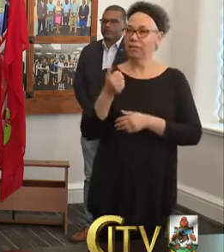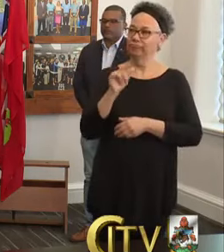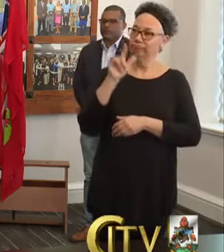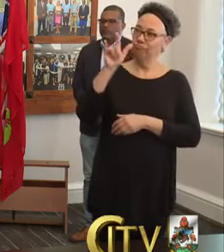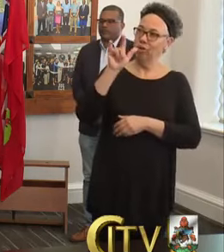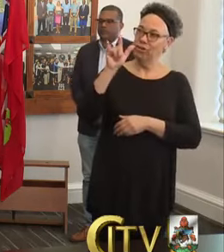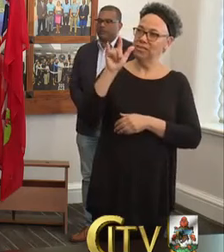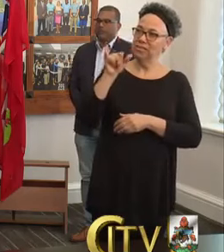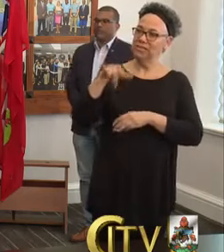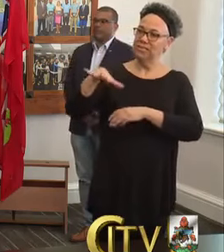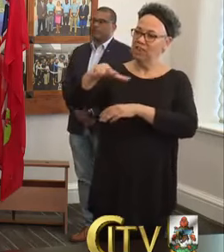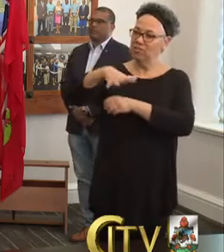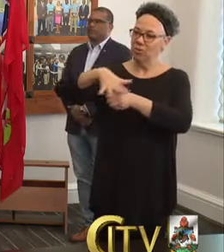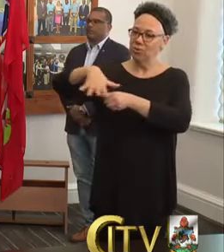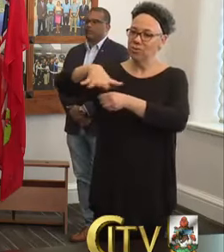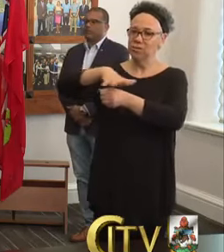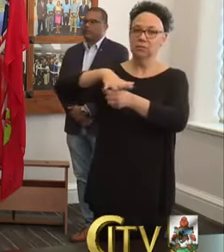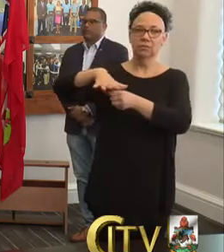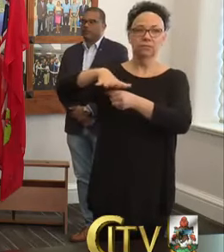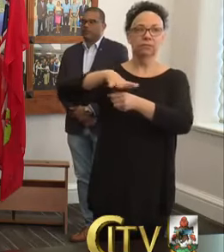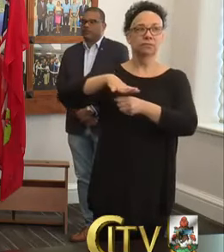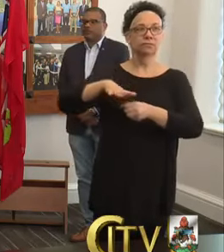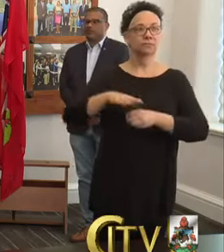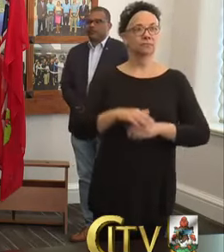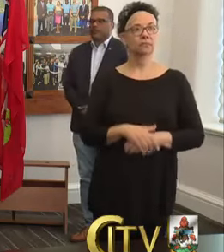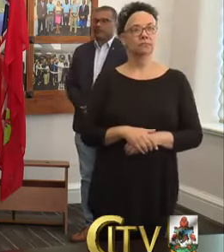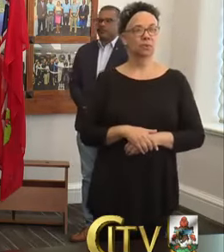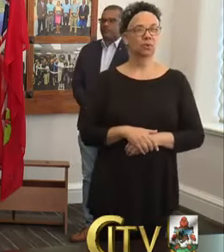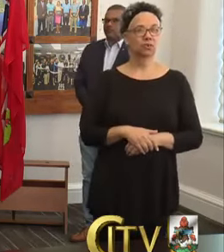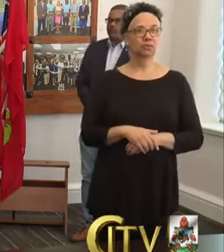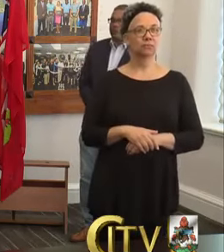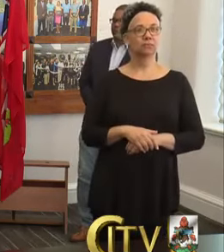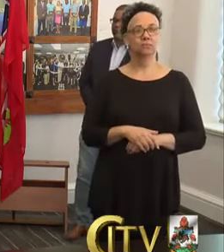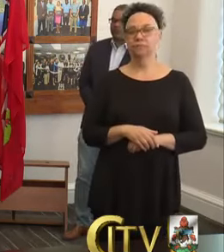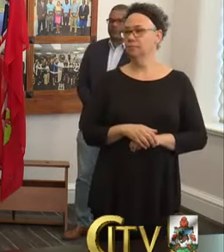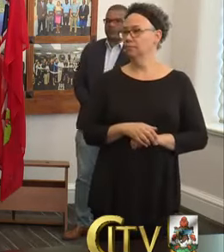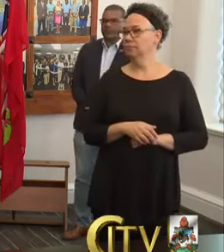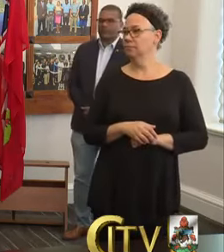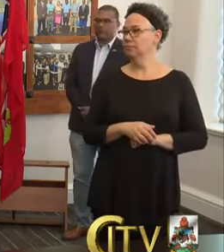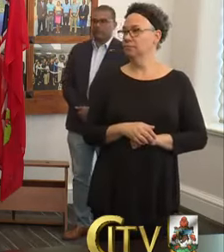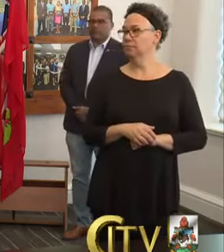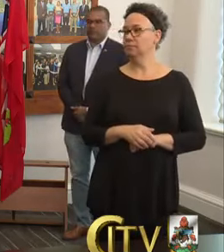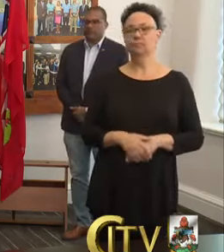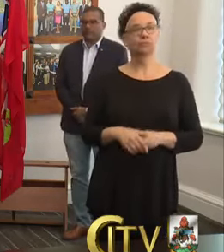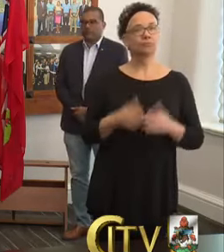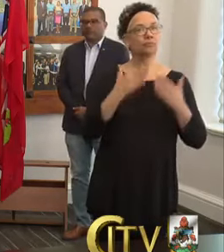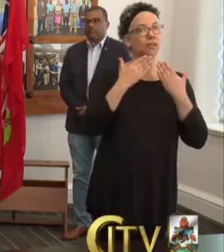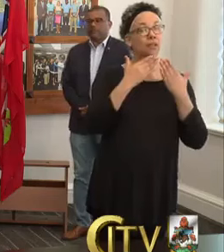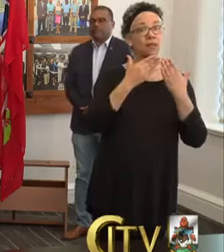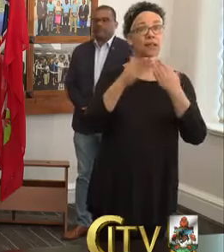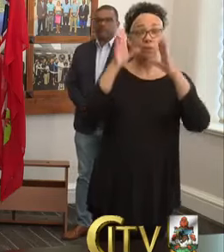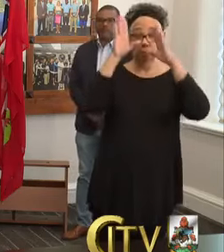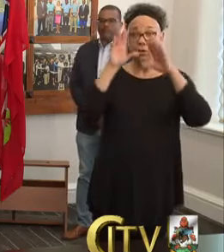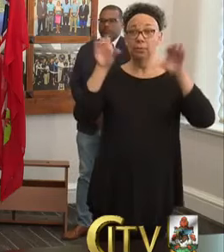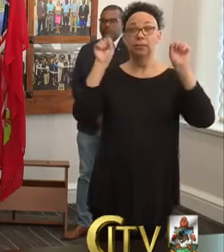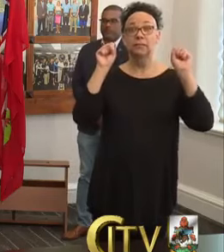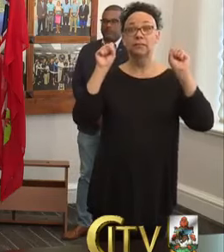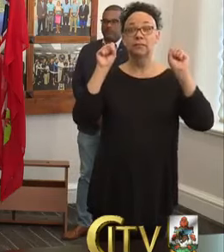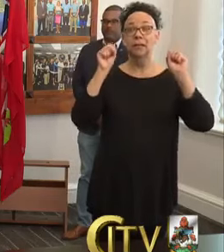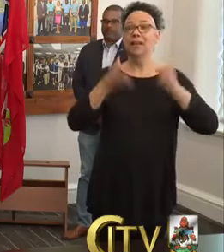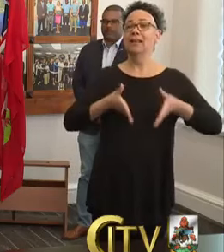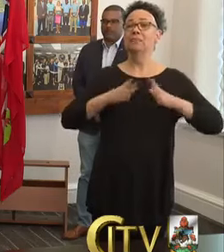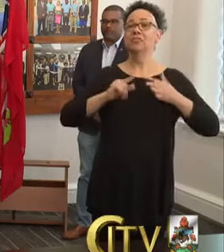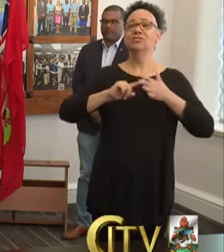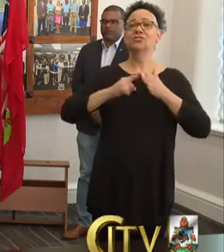you, Premier. Let me